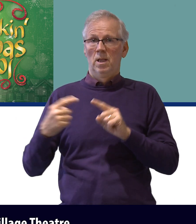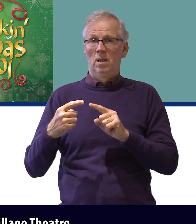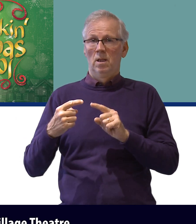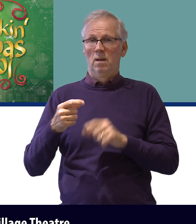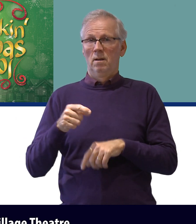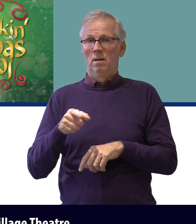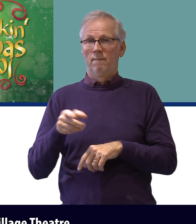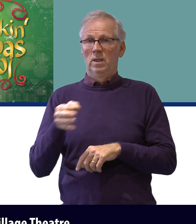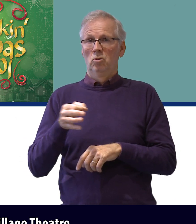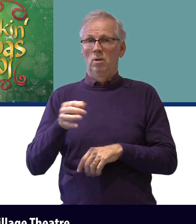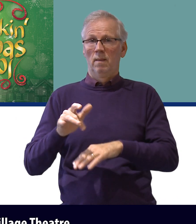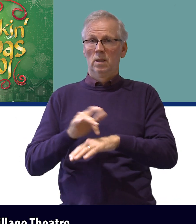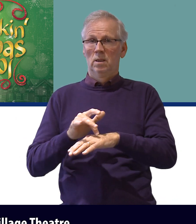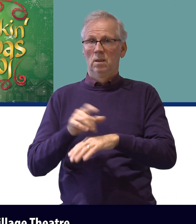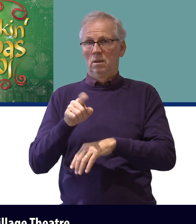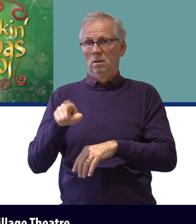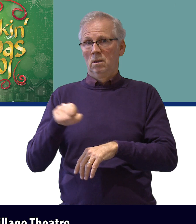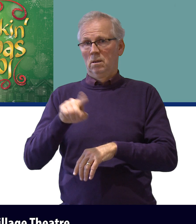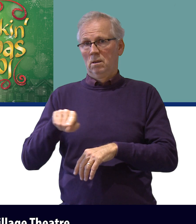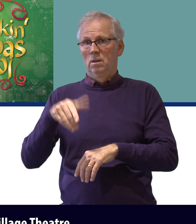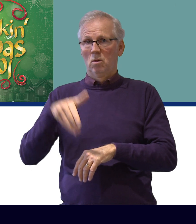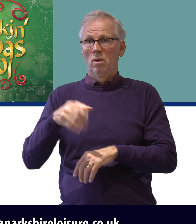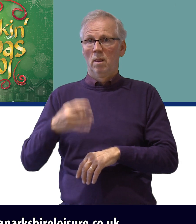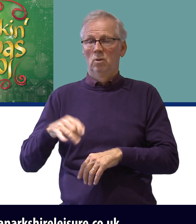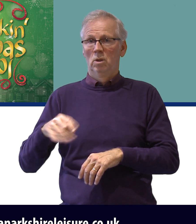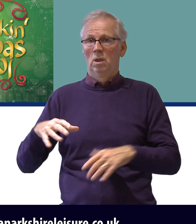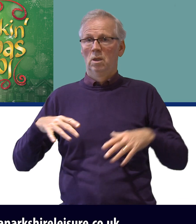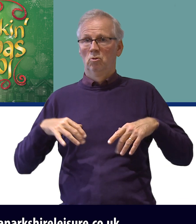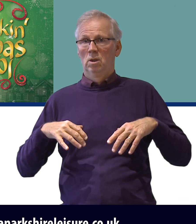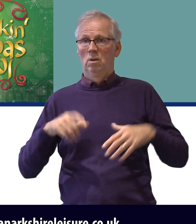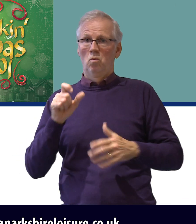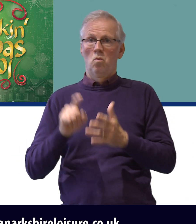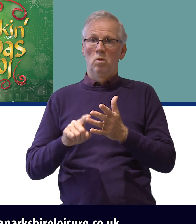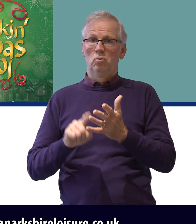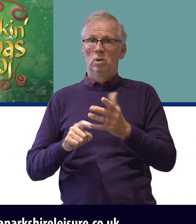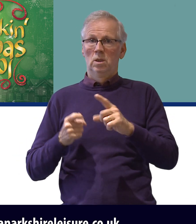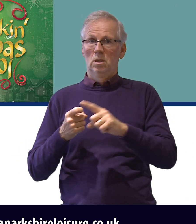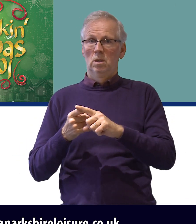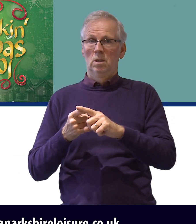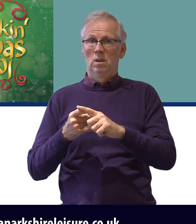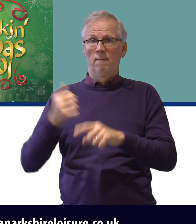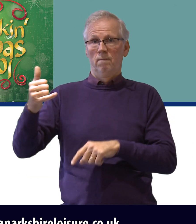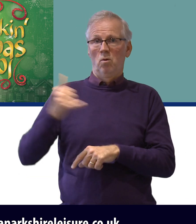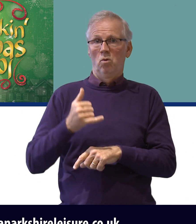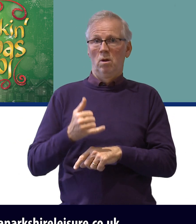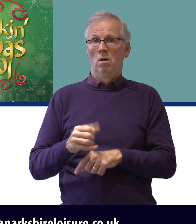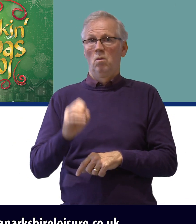East Cobride Village Theatre Email villagetheatre at SouthLanarkshireLedger.co